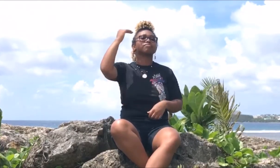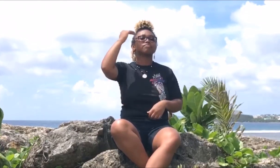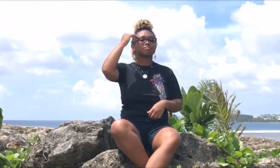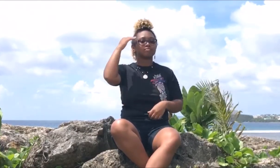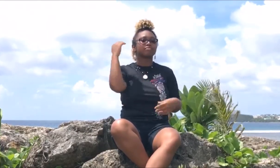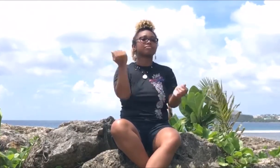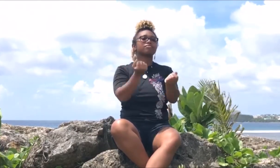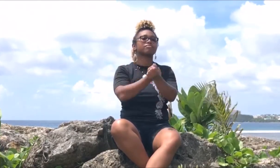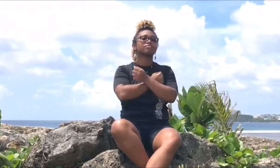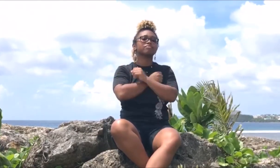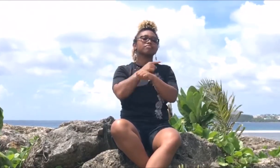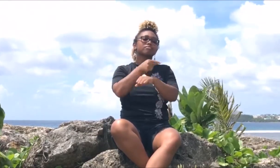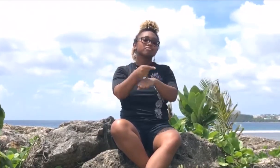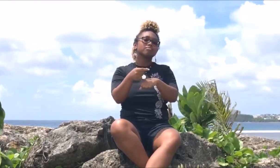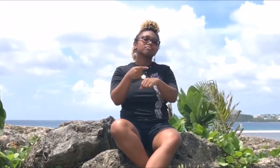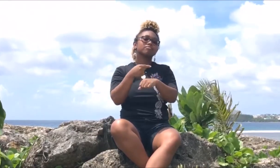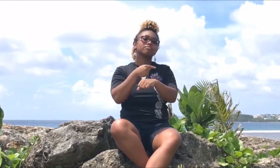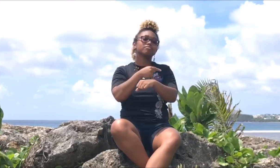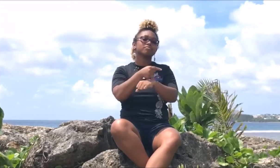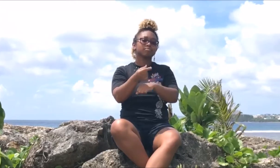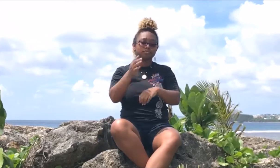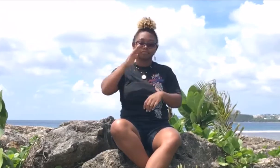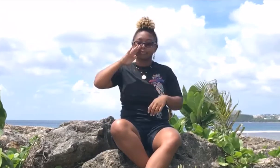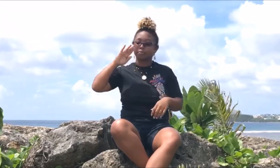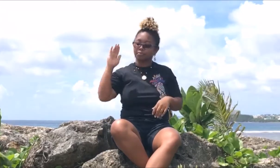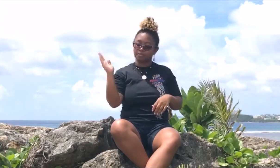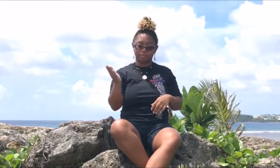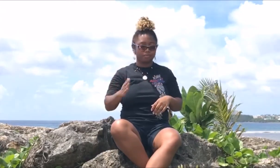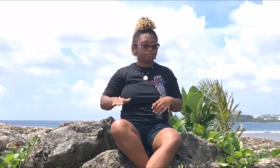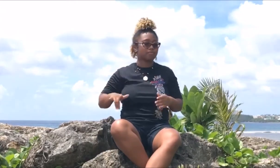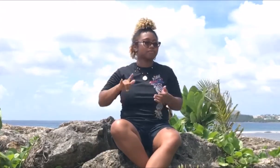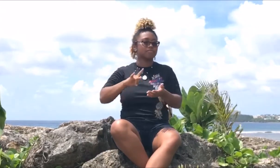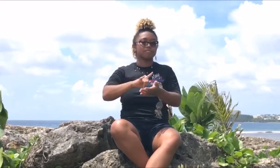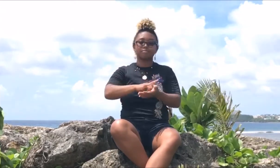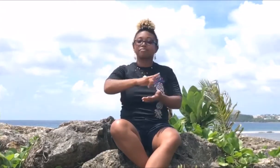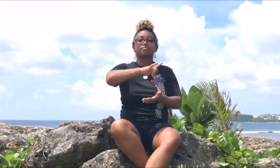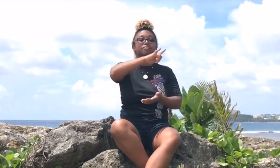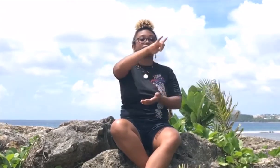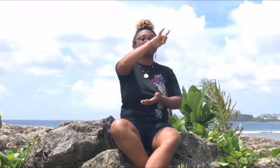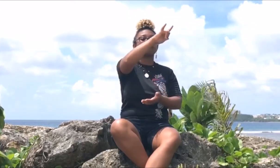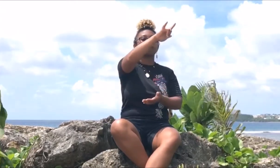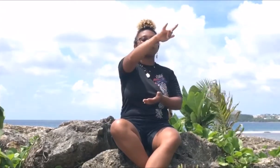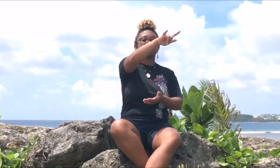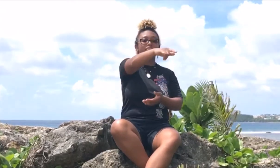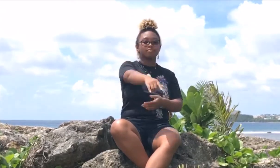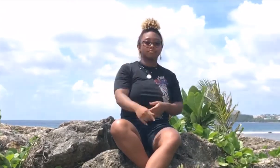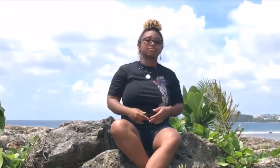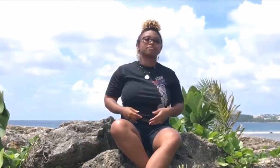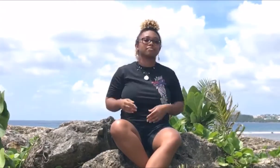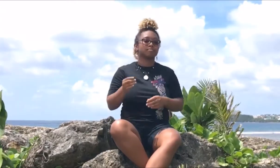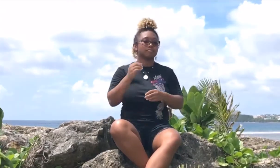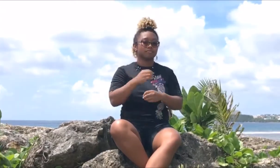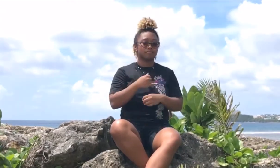mind made up of how real I want to be Can't nobody